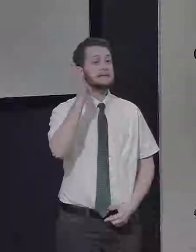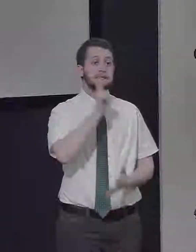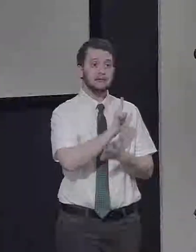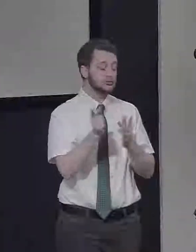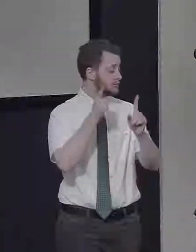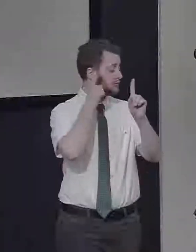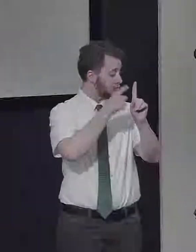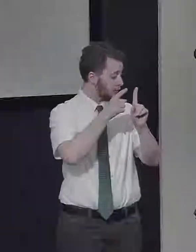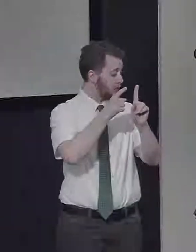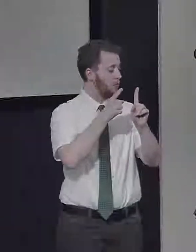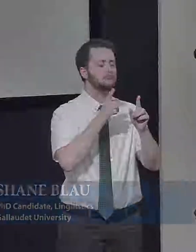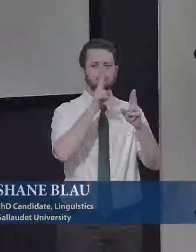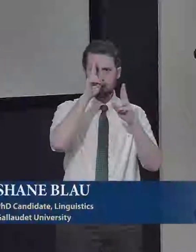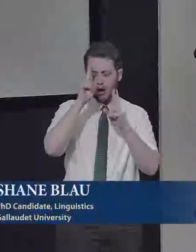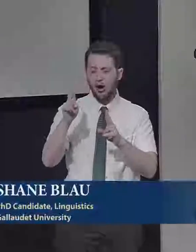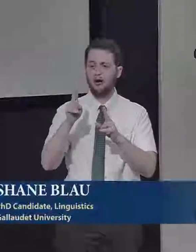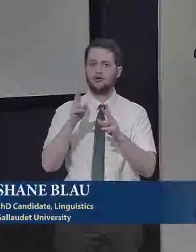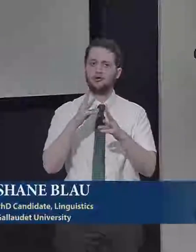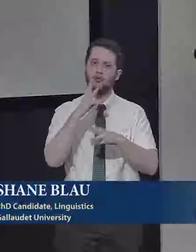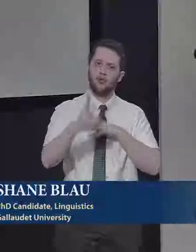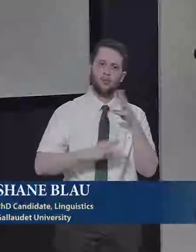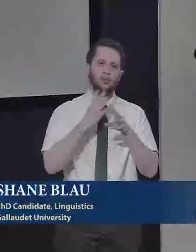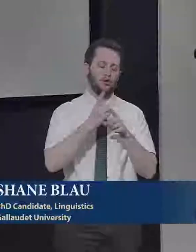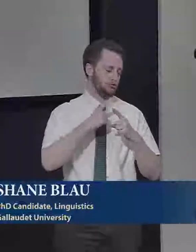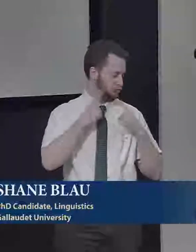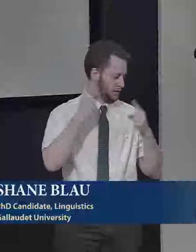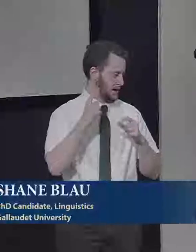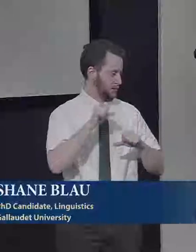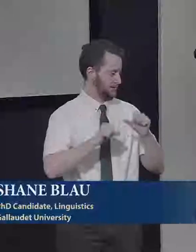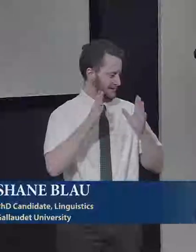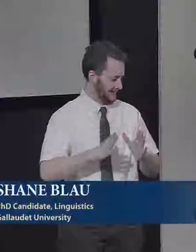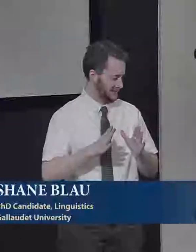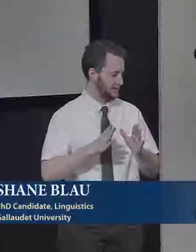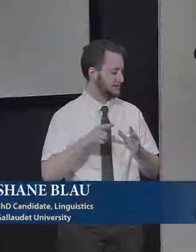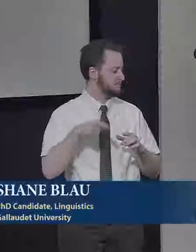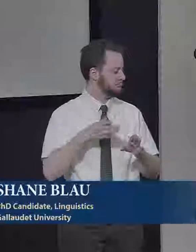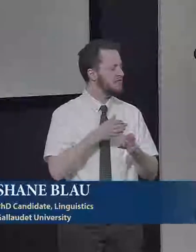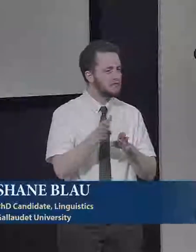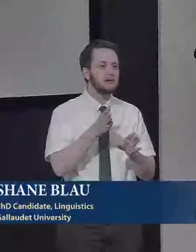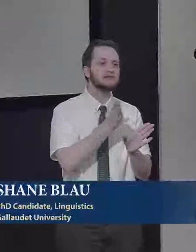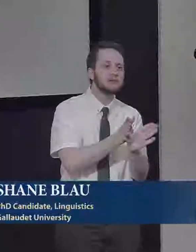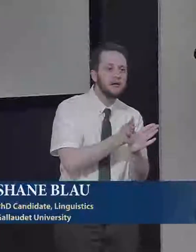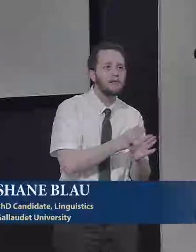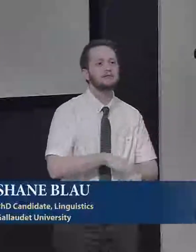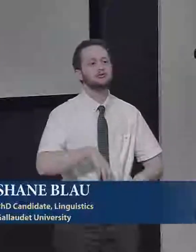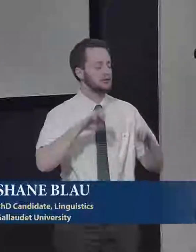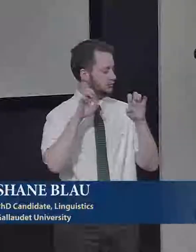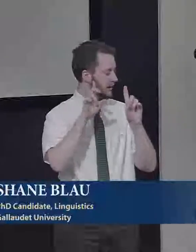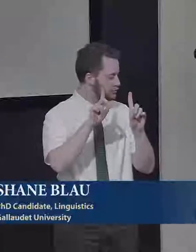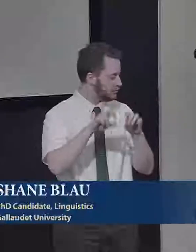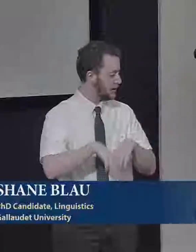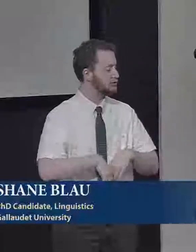This lecture series aims to honor world-renowned scientists in the fields of psychology,